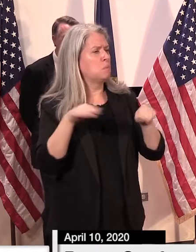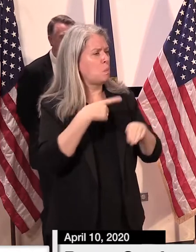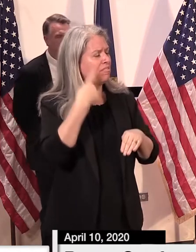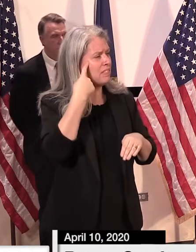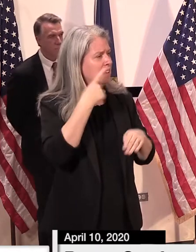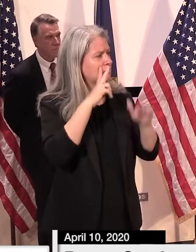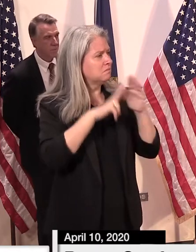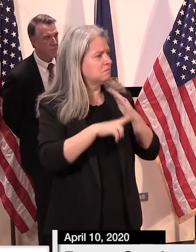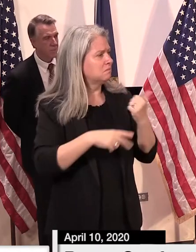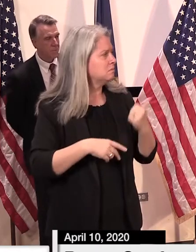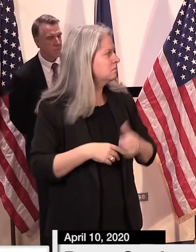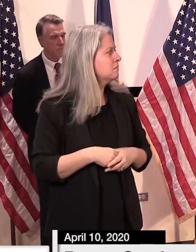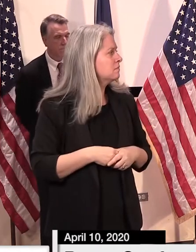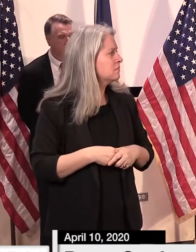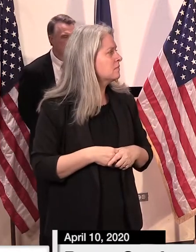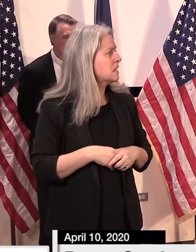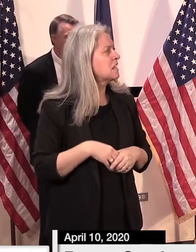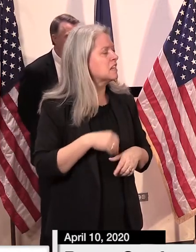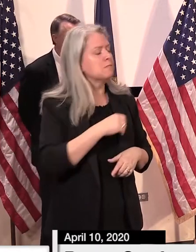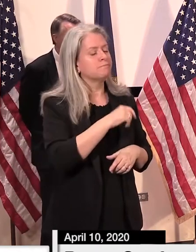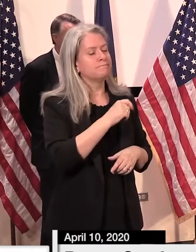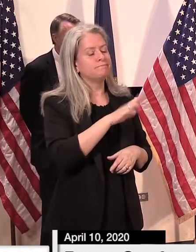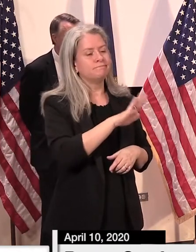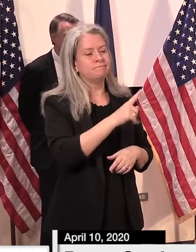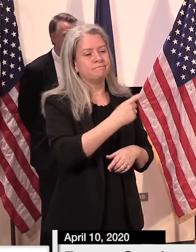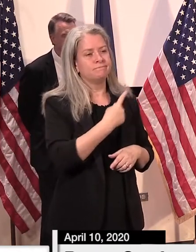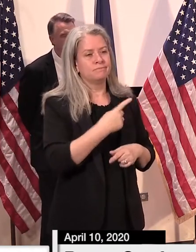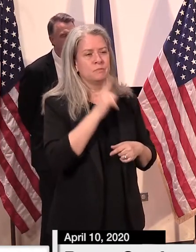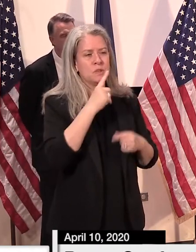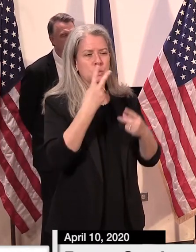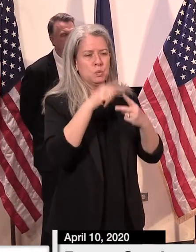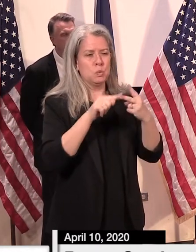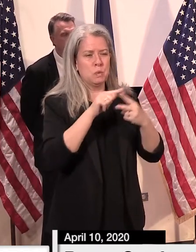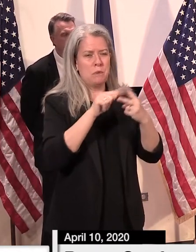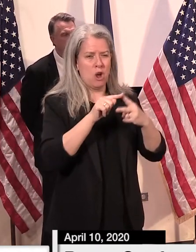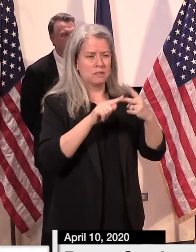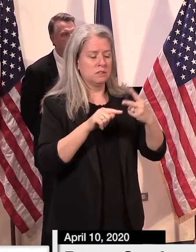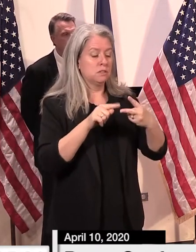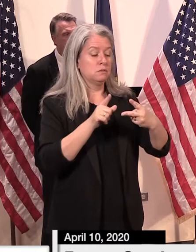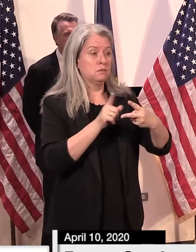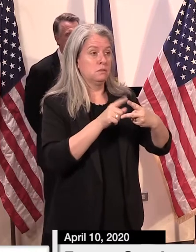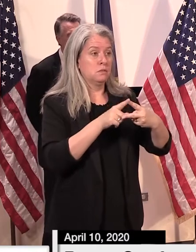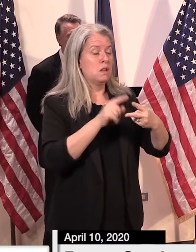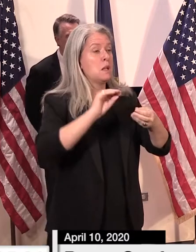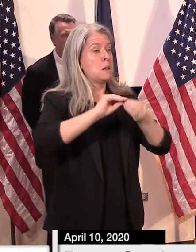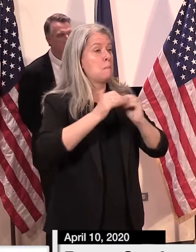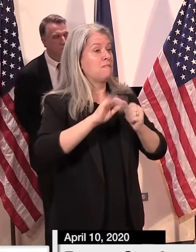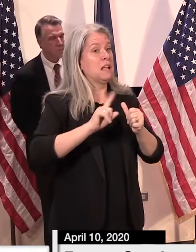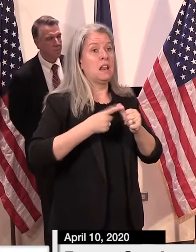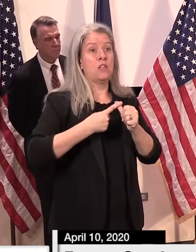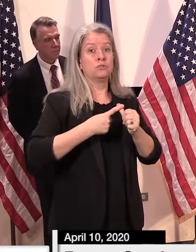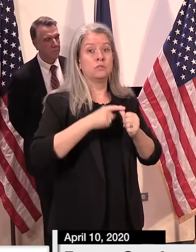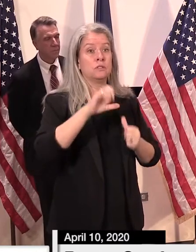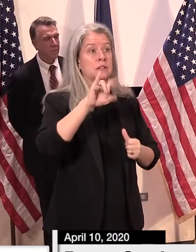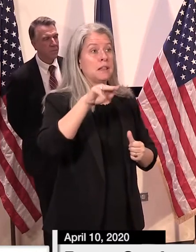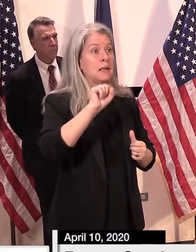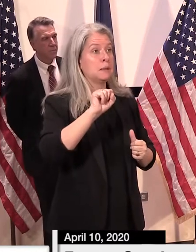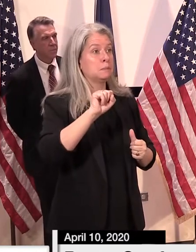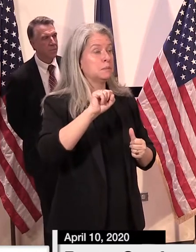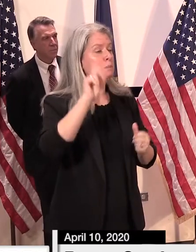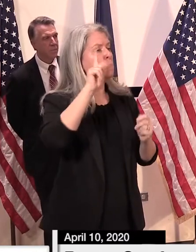there are two components to your question, and one is, if we're talking about the number of initial claims we're receiving